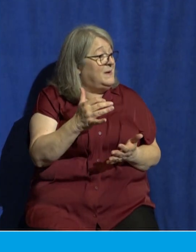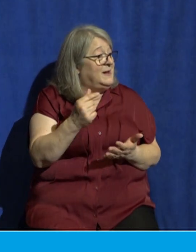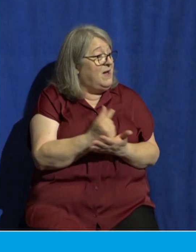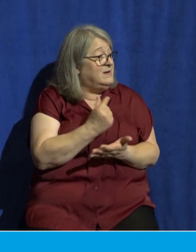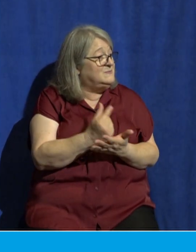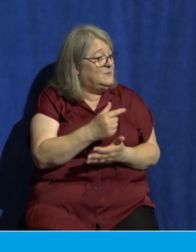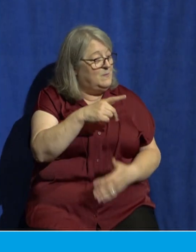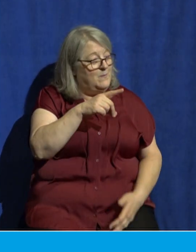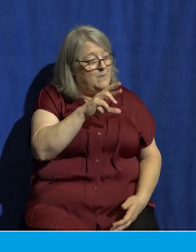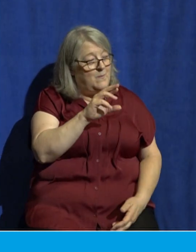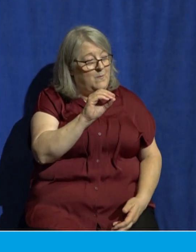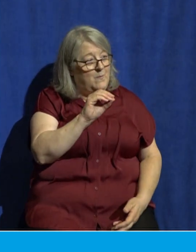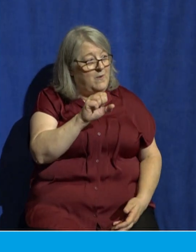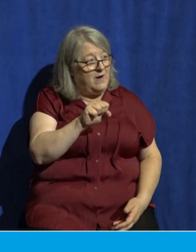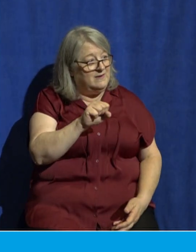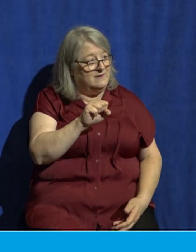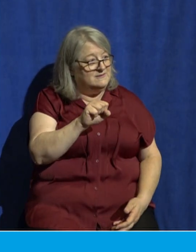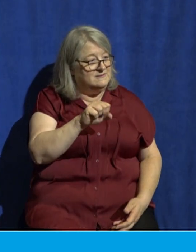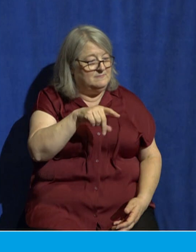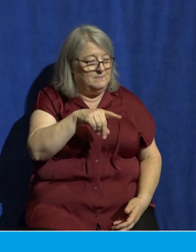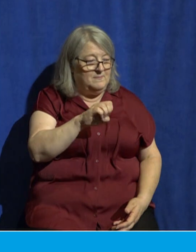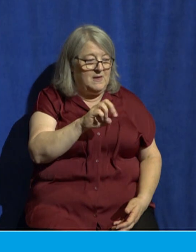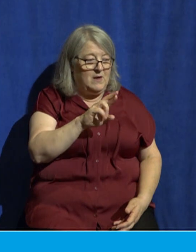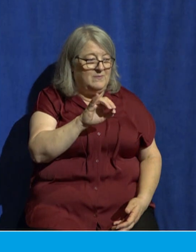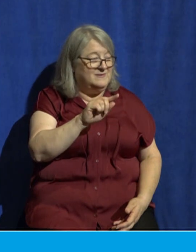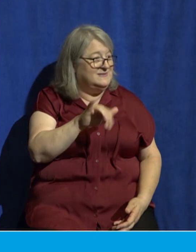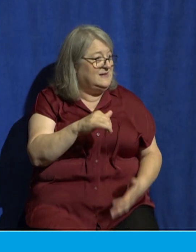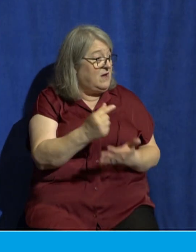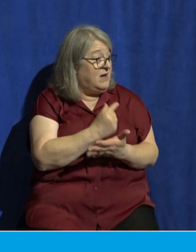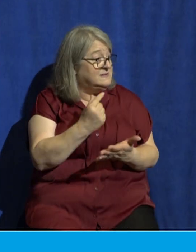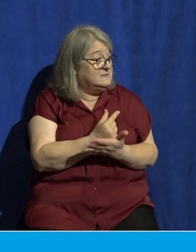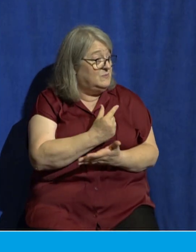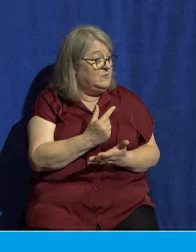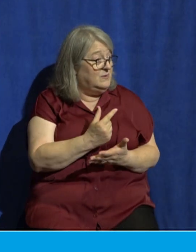in poor countries in poor communities because you have false teachers